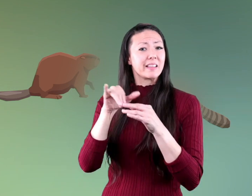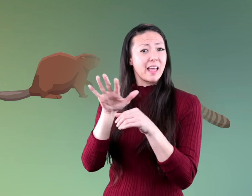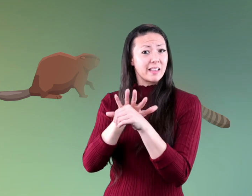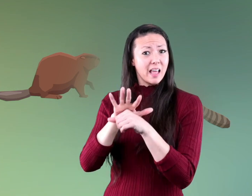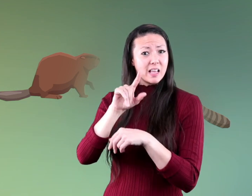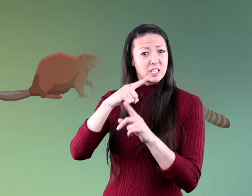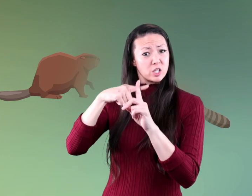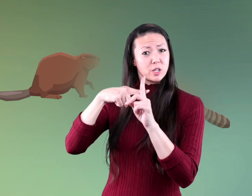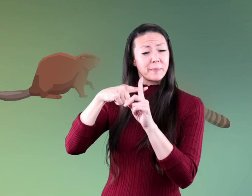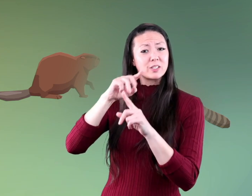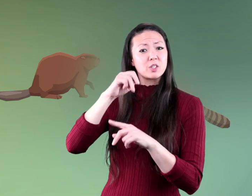climate